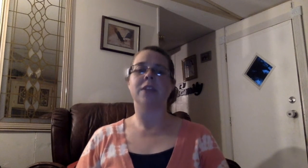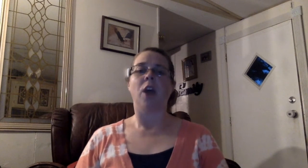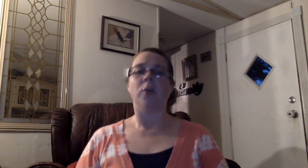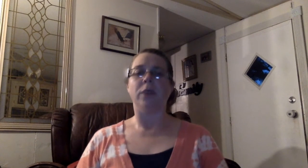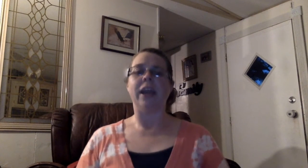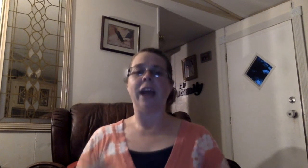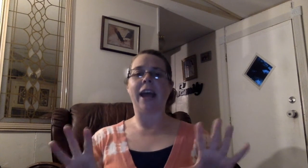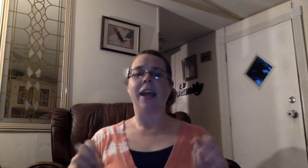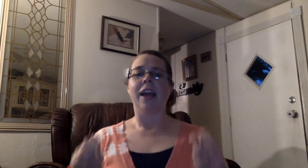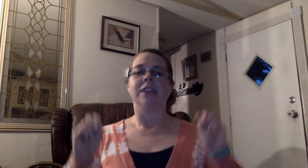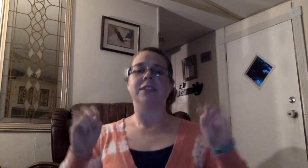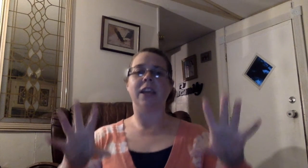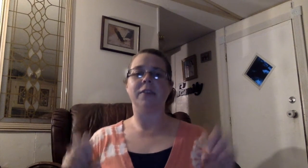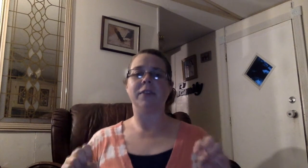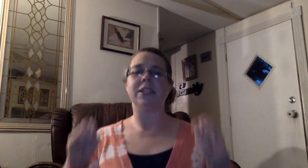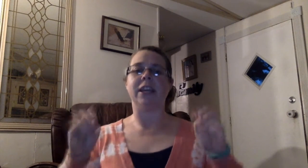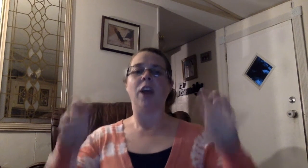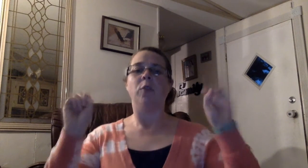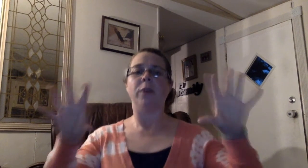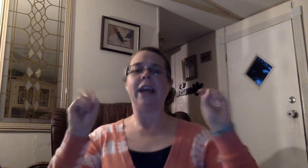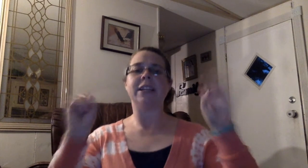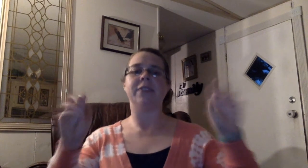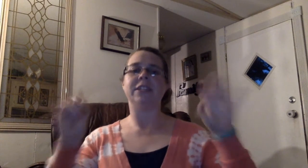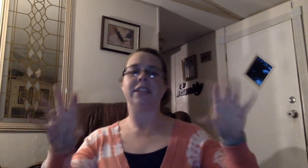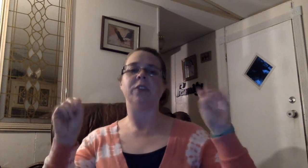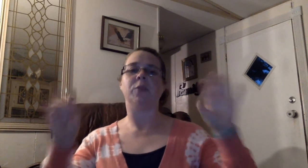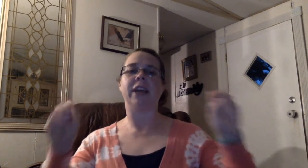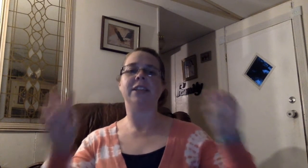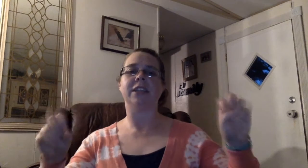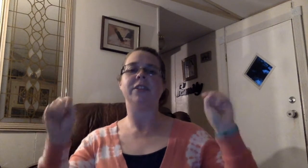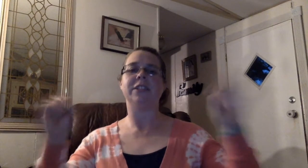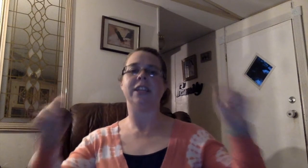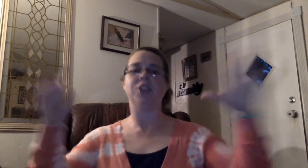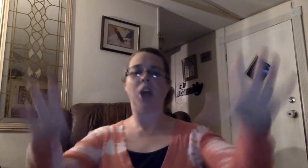reactivity, reactivity, reactivity, reactivity, reactivity, reactivity,